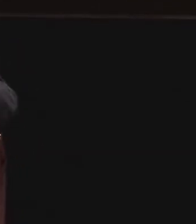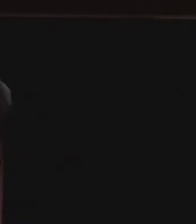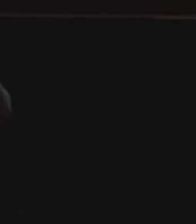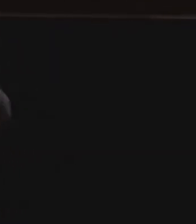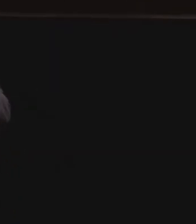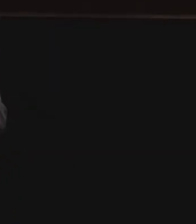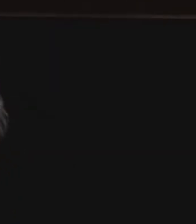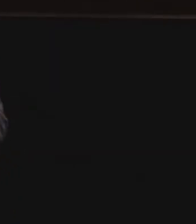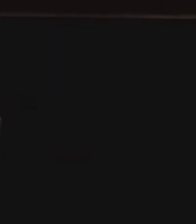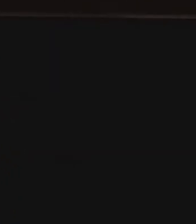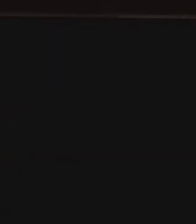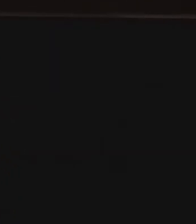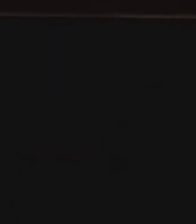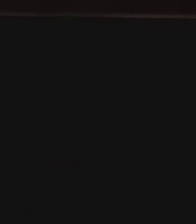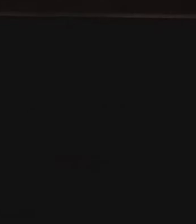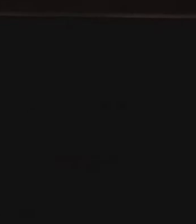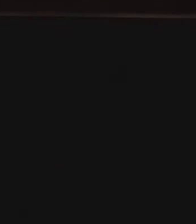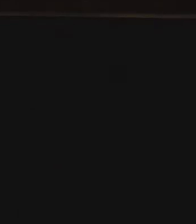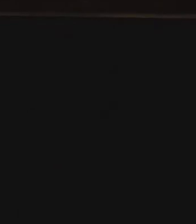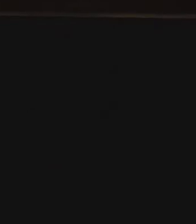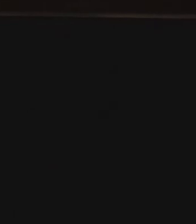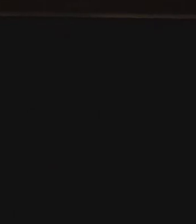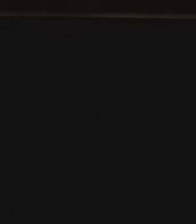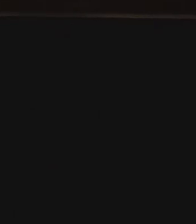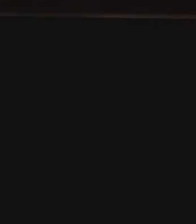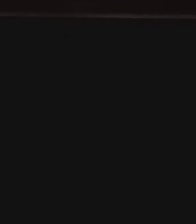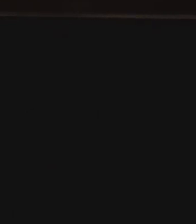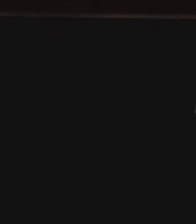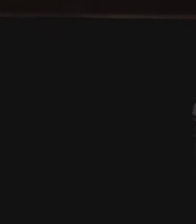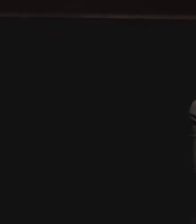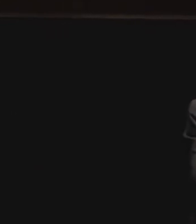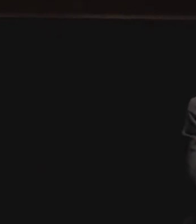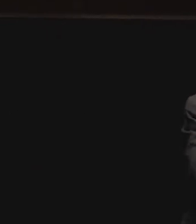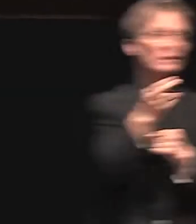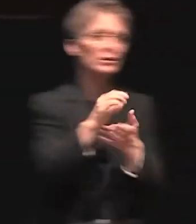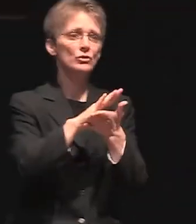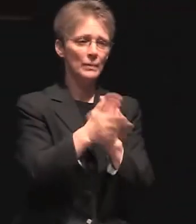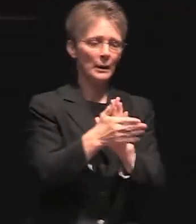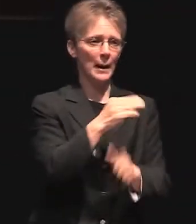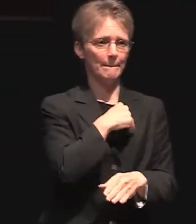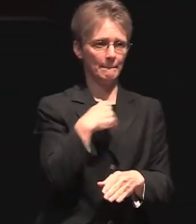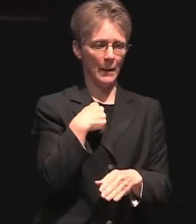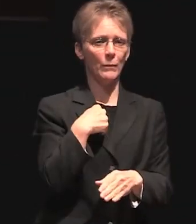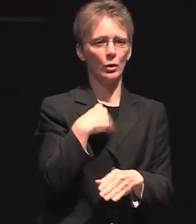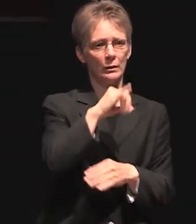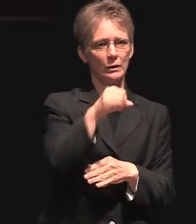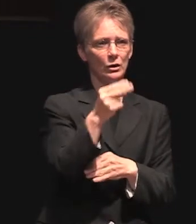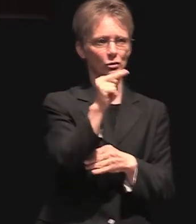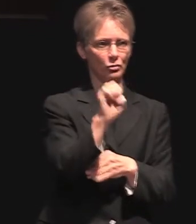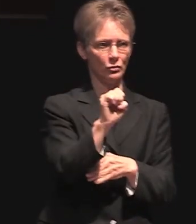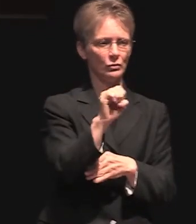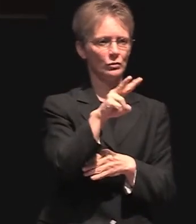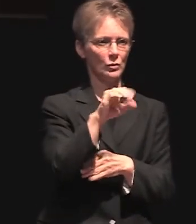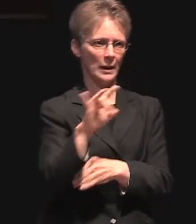That's right outside Washington DC borders on District of Columbia. She was sworn into as a member of the House in the 110th Congress in June 2008